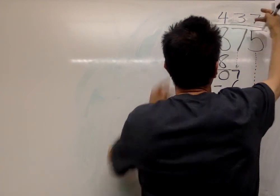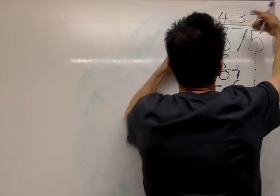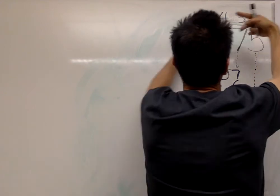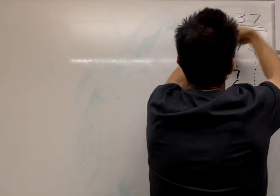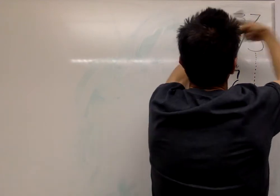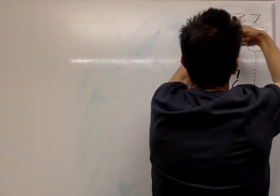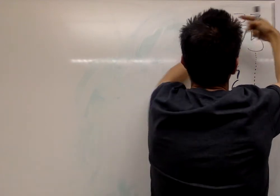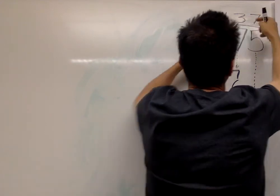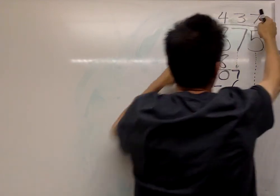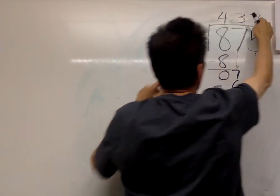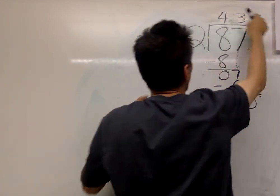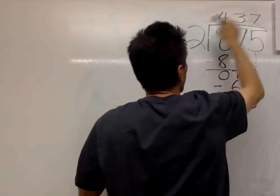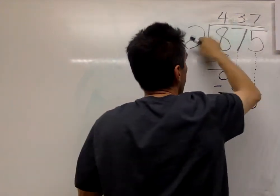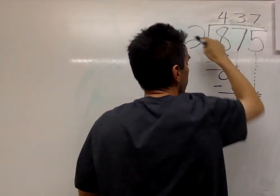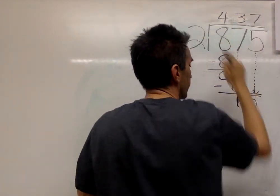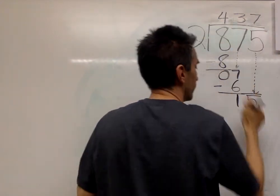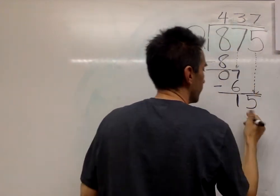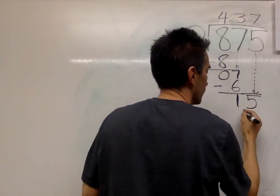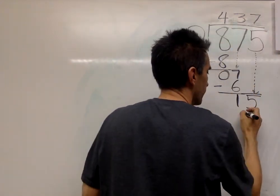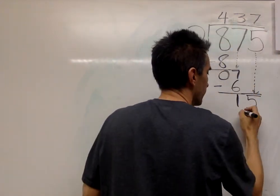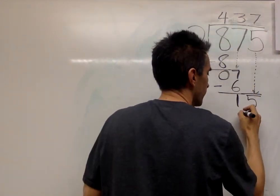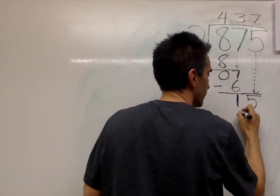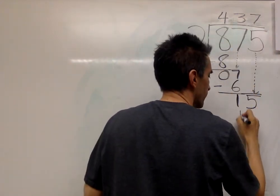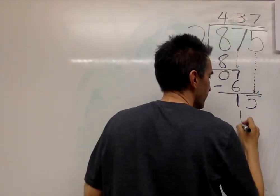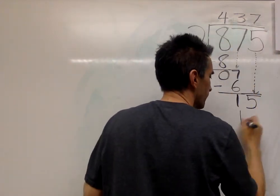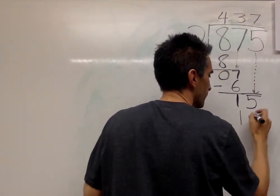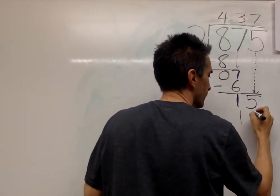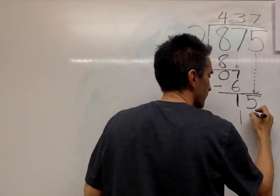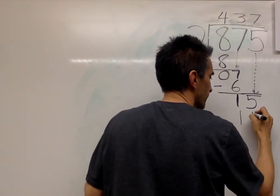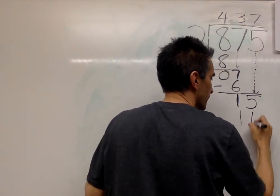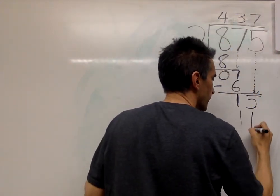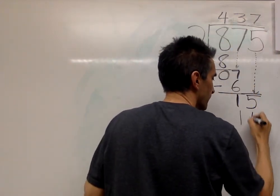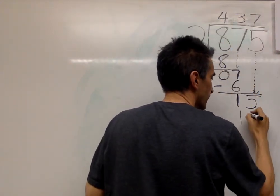And we multiply again. Two times seven. We get fourteen.